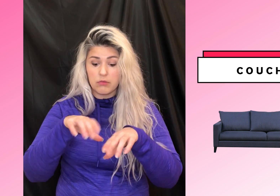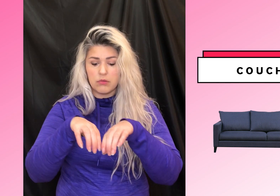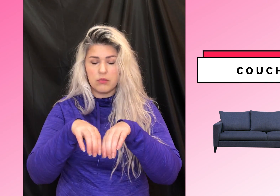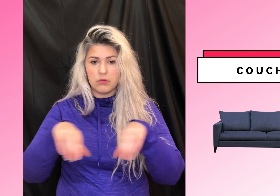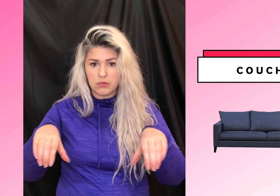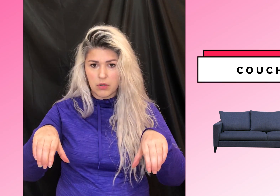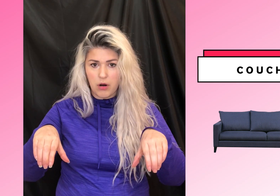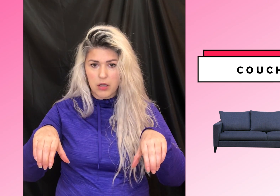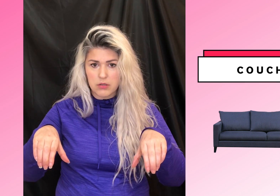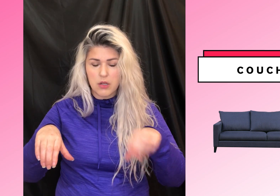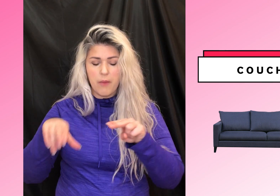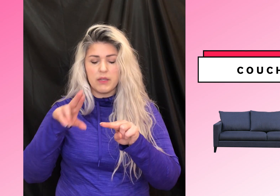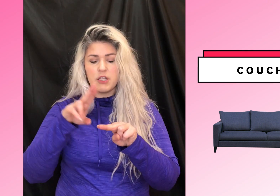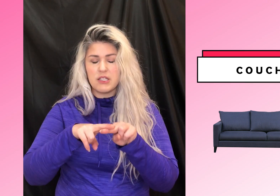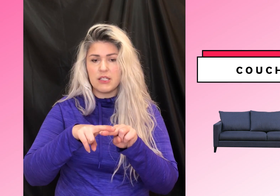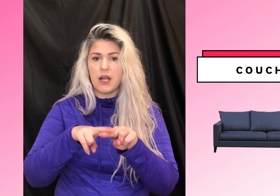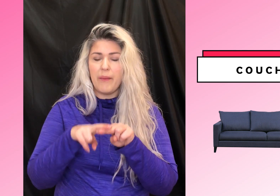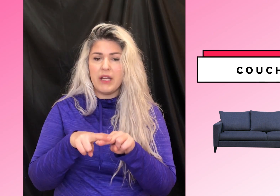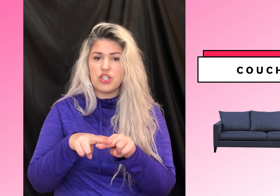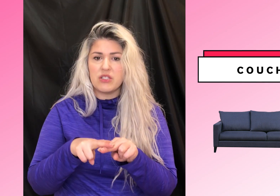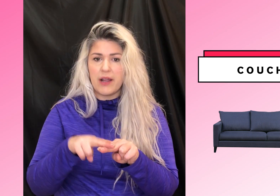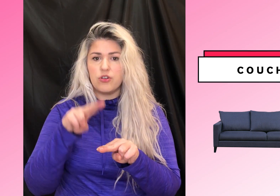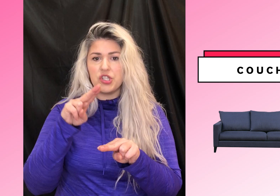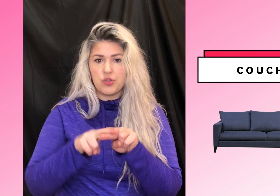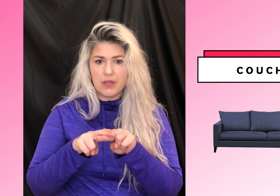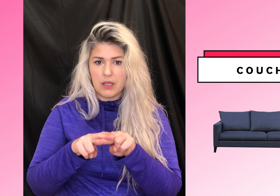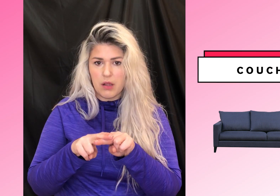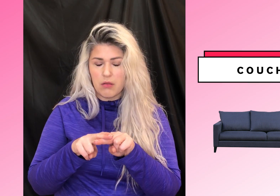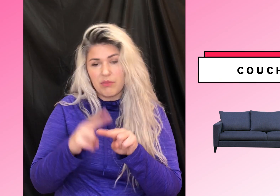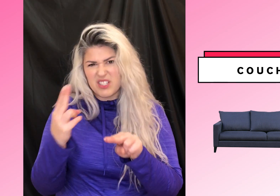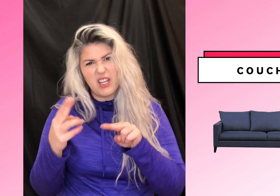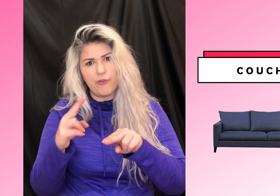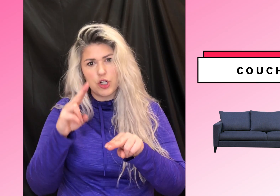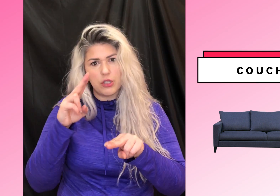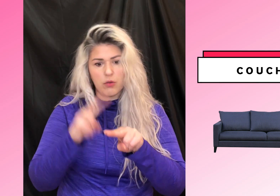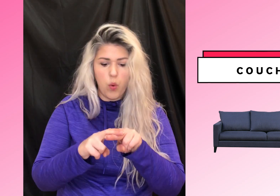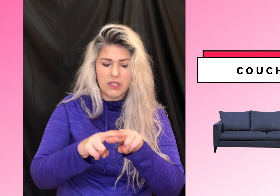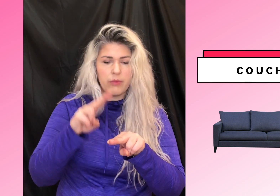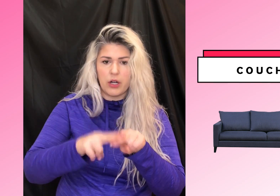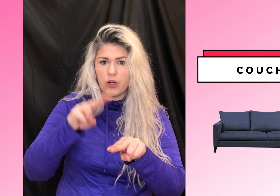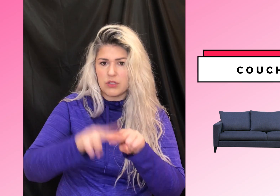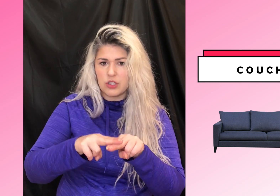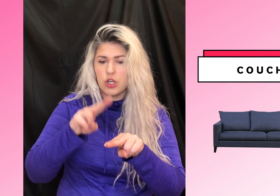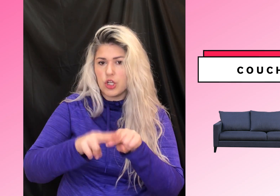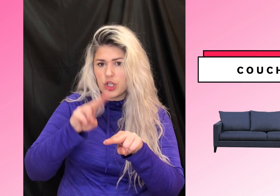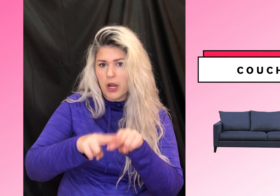Chair across, but since it's a combination sign, you're just doing the sit version. The one time you're not going to go chair